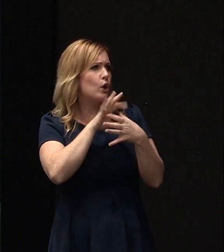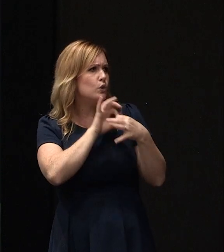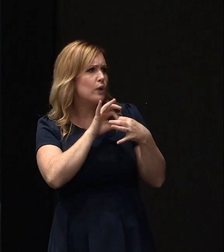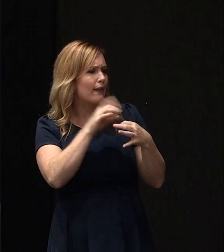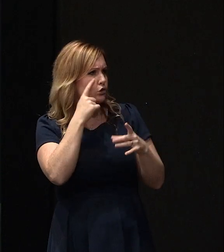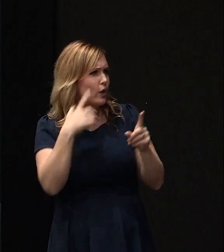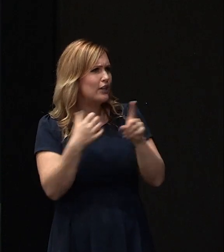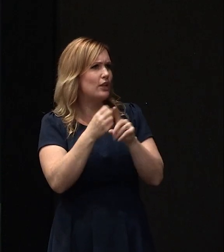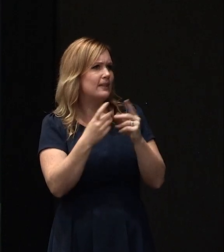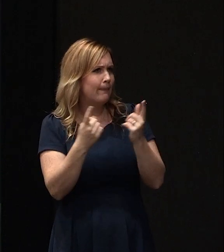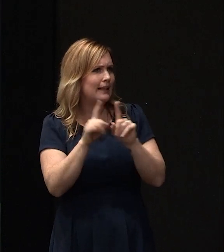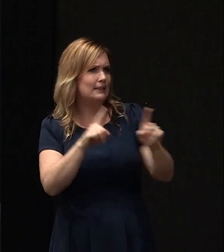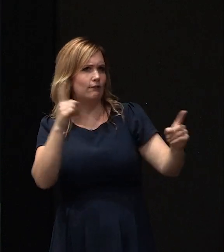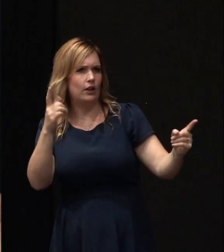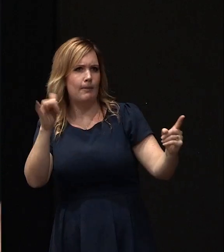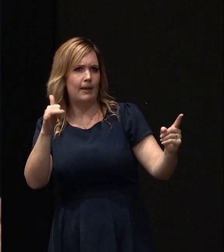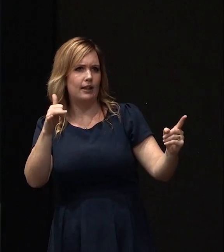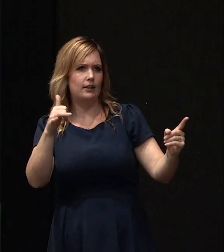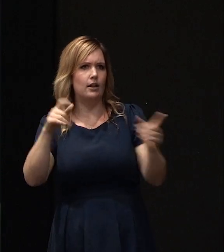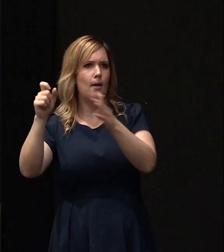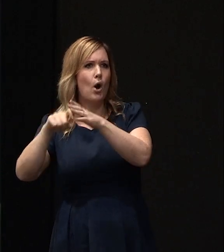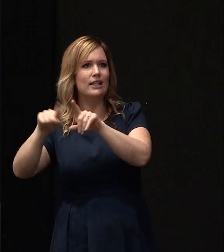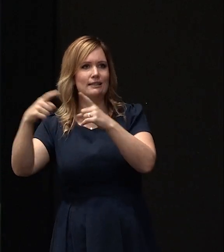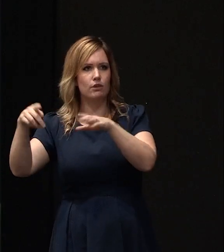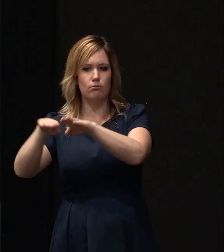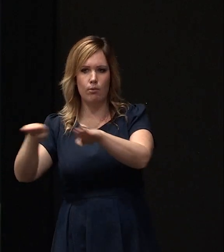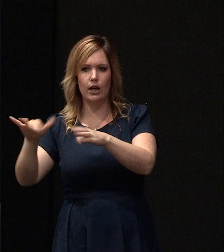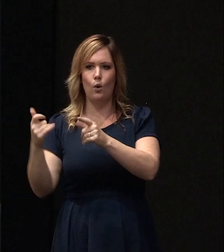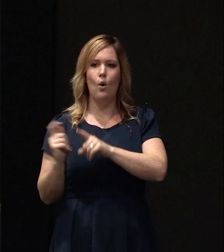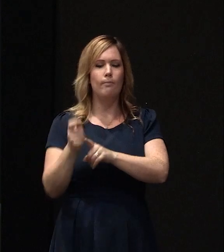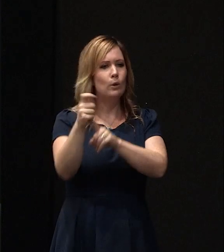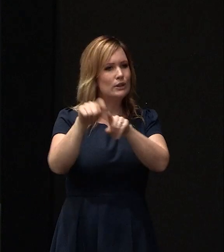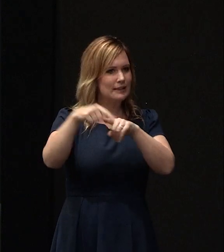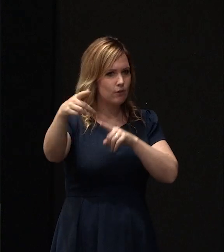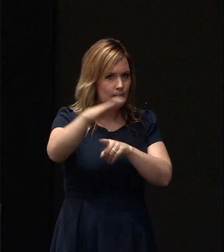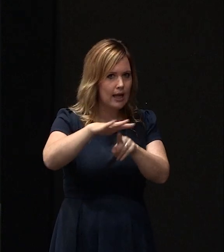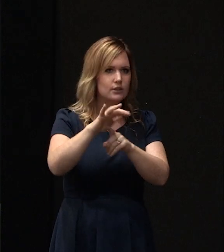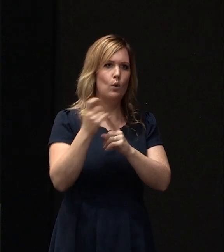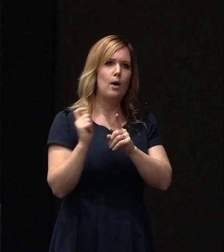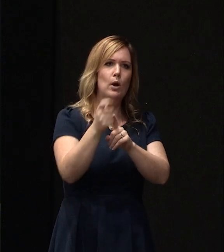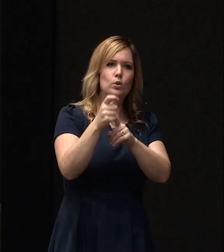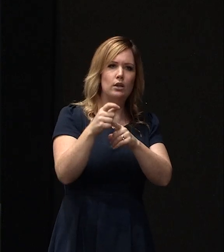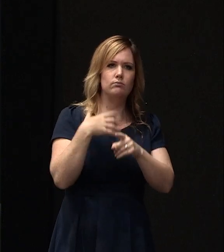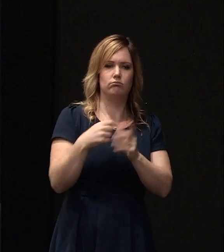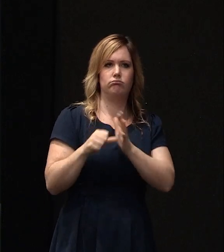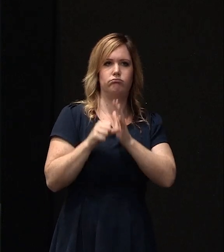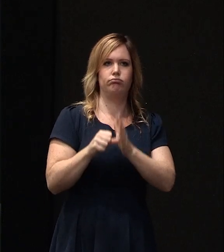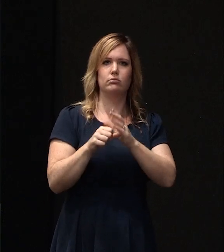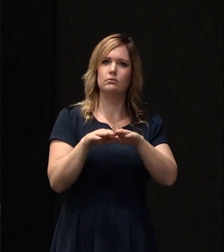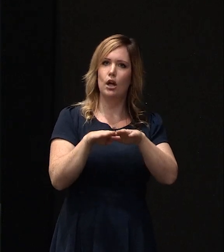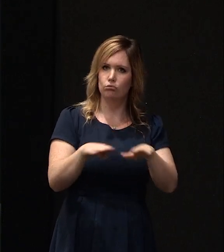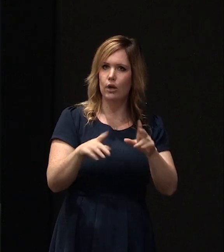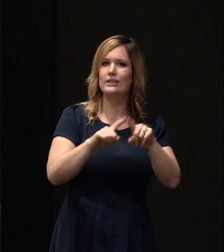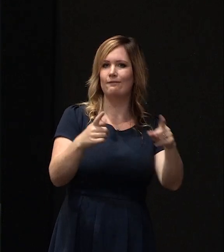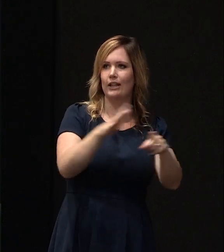achieve something else, which might result in either buying an alternate property, building somewhere else, building on some better ground somewhere. There are a range of options